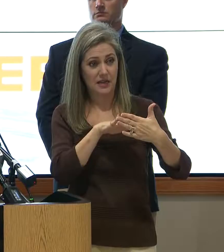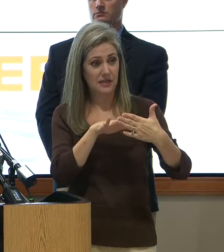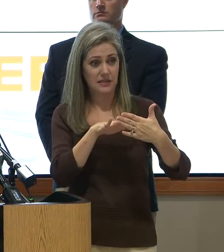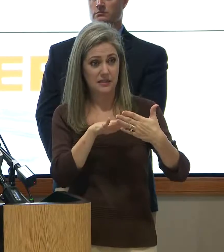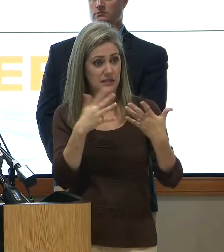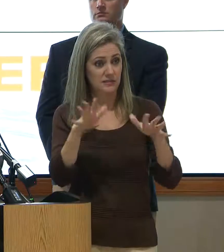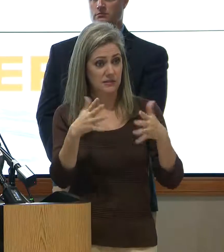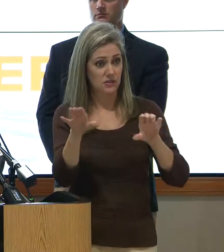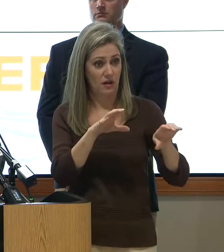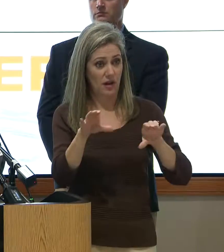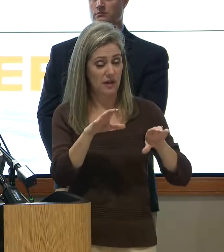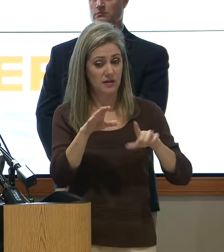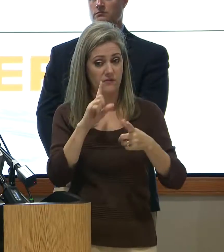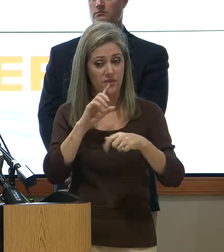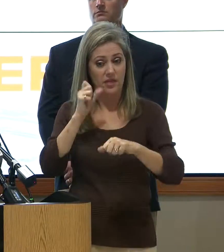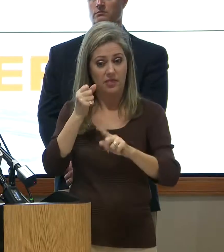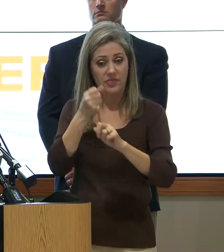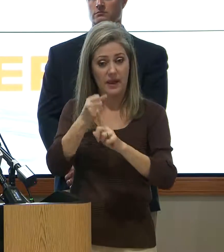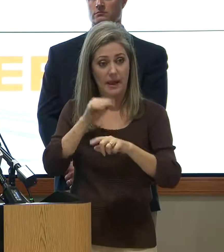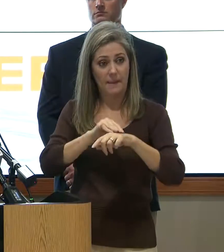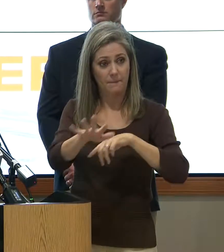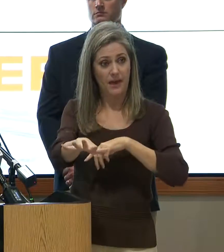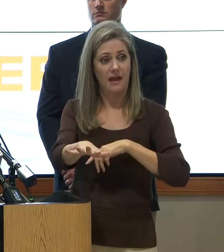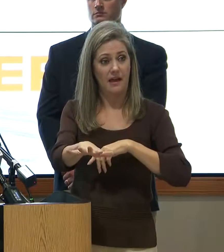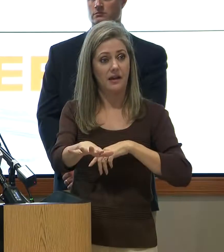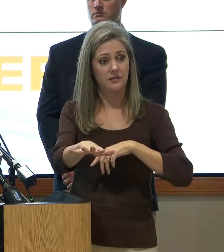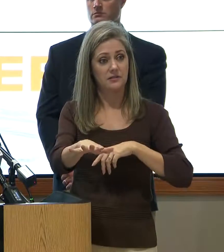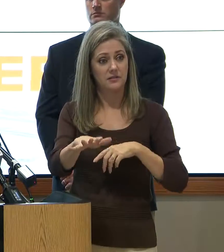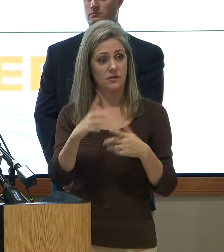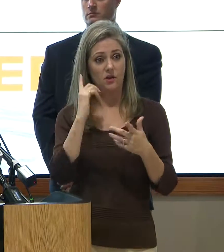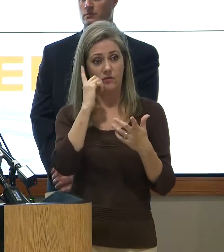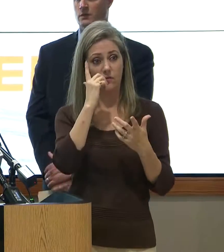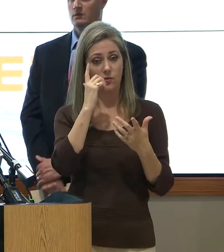impact of those releases would be downstream?